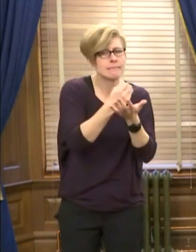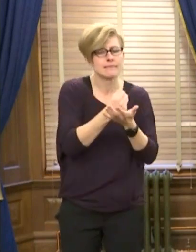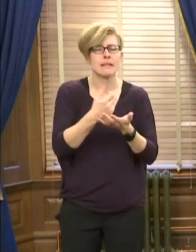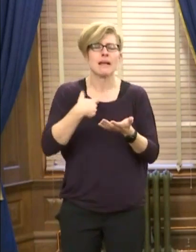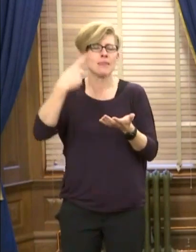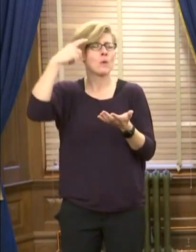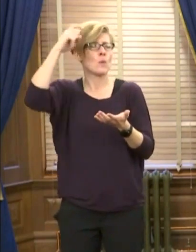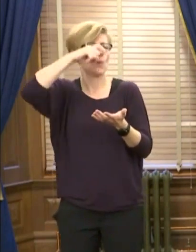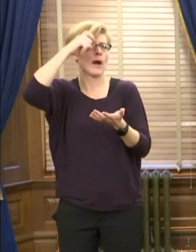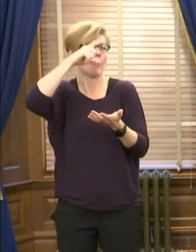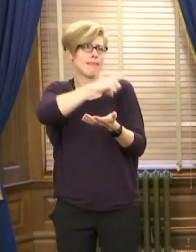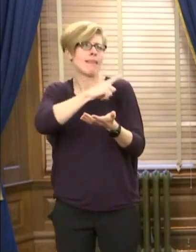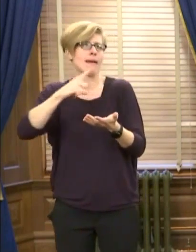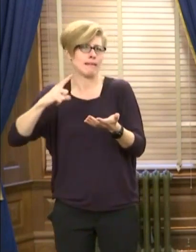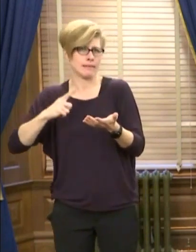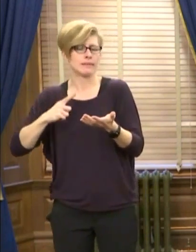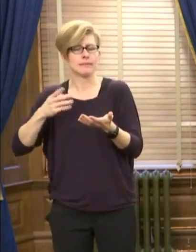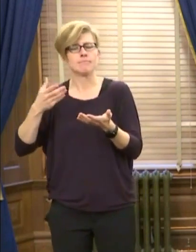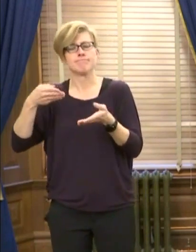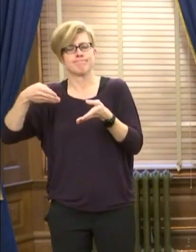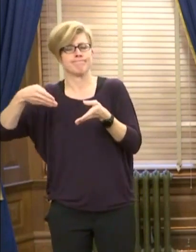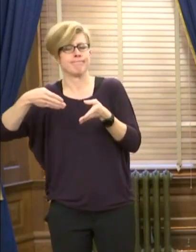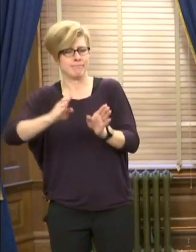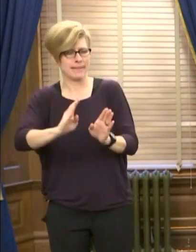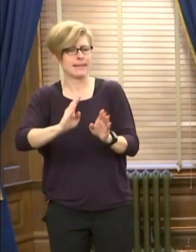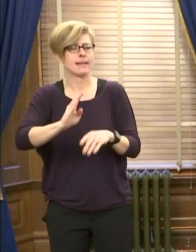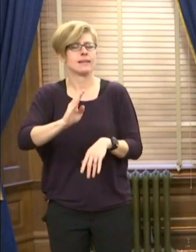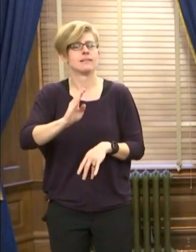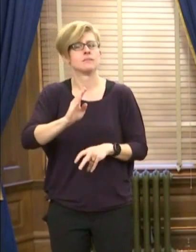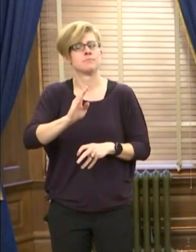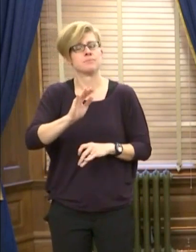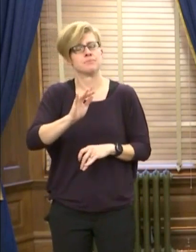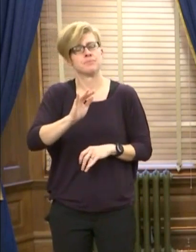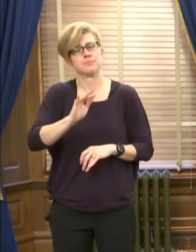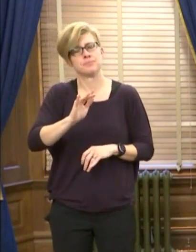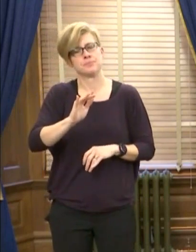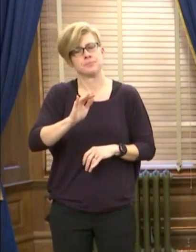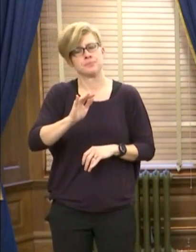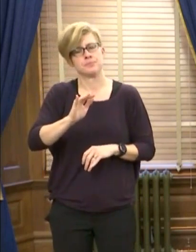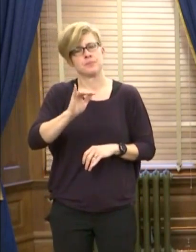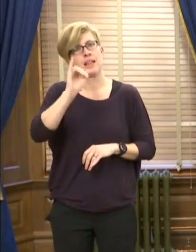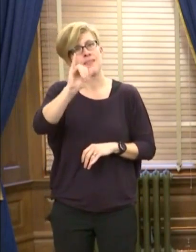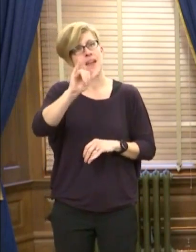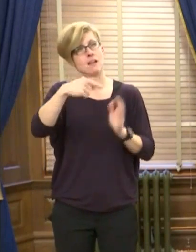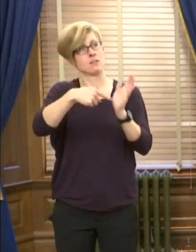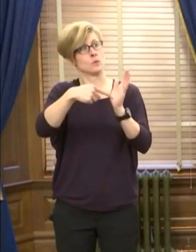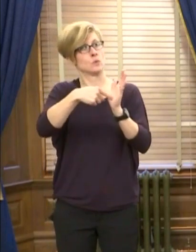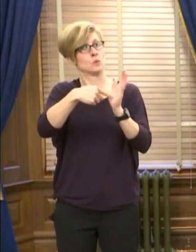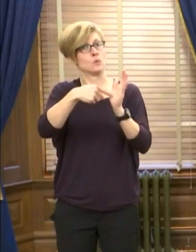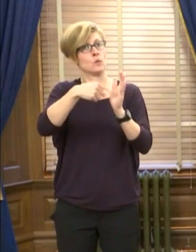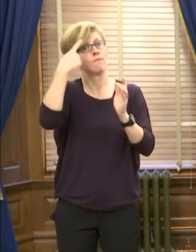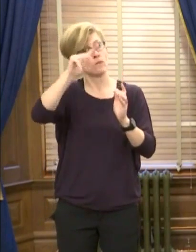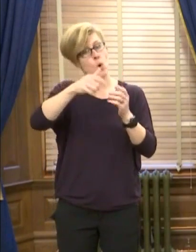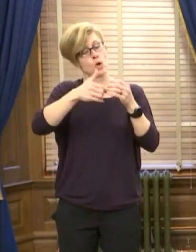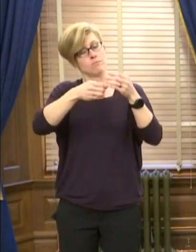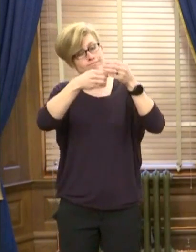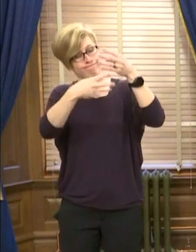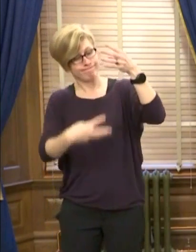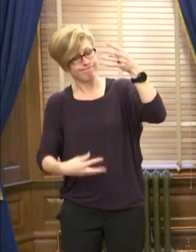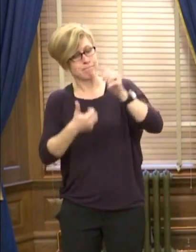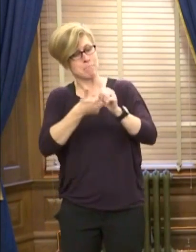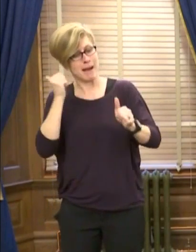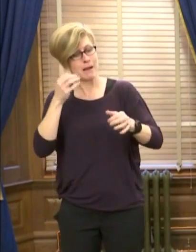of the legislature to allow them to extend the deadlines on those, recognizing